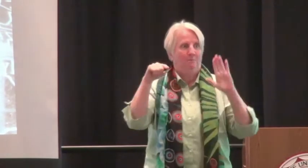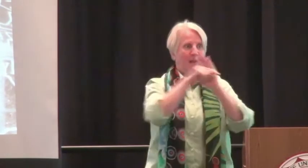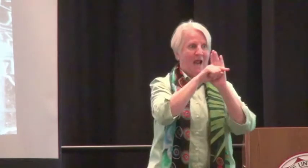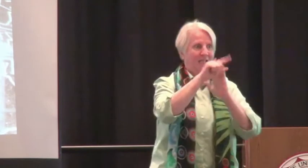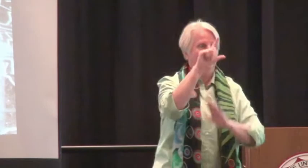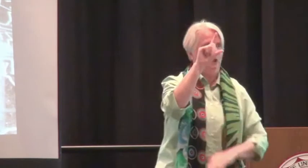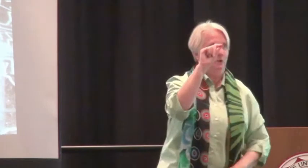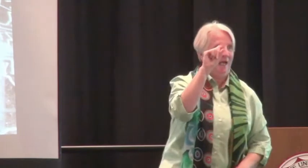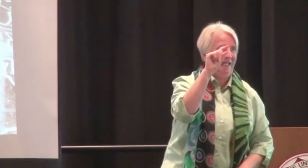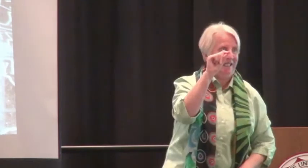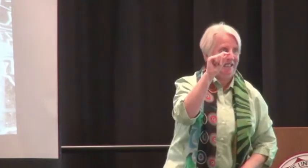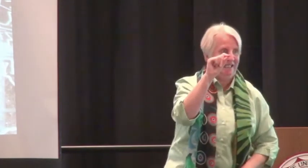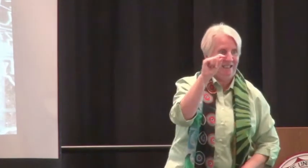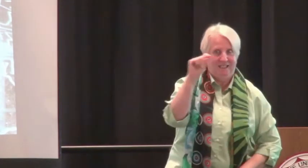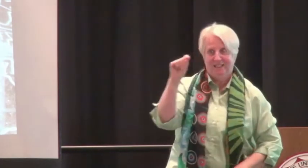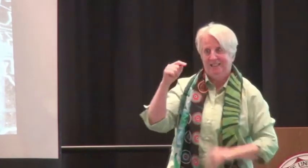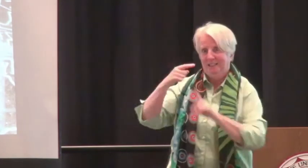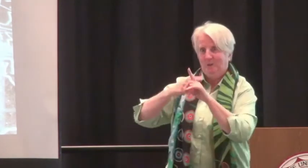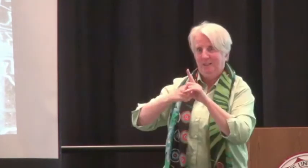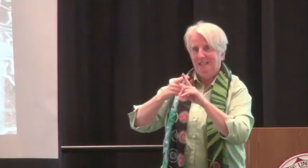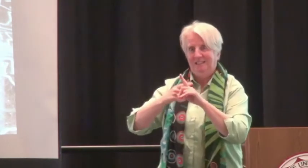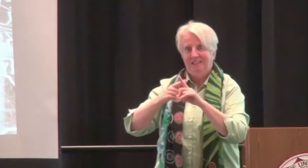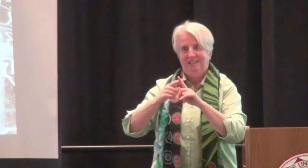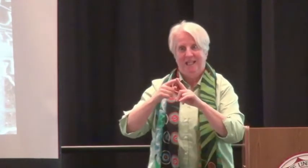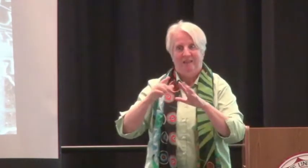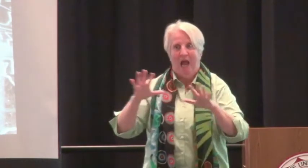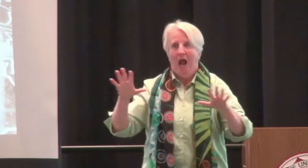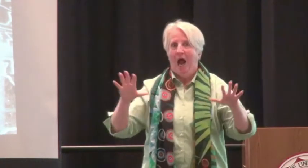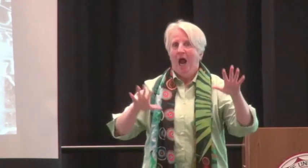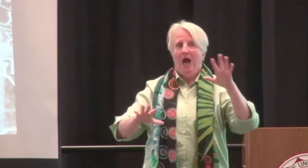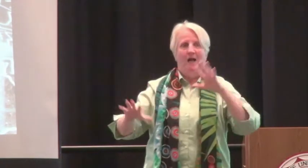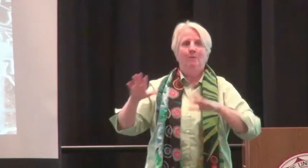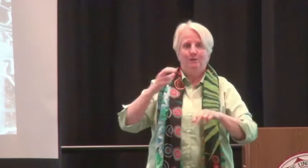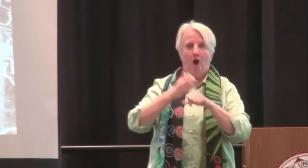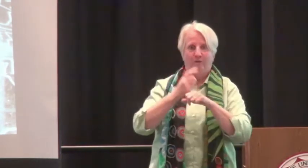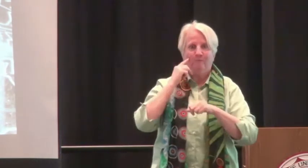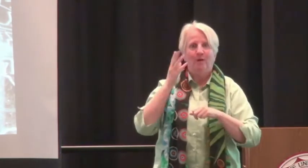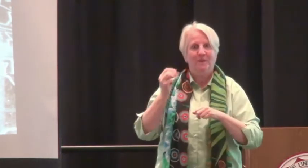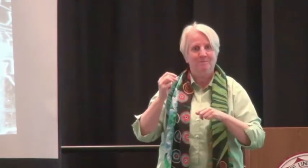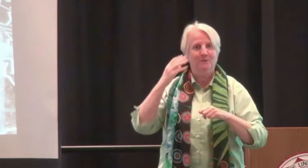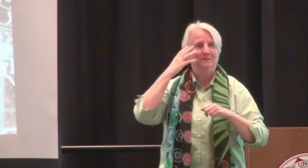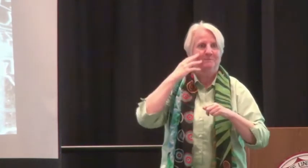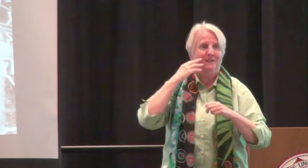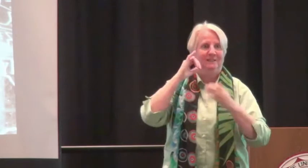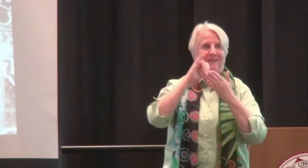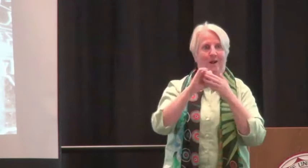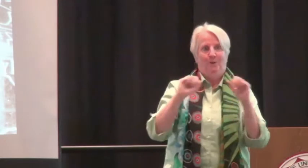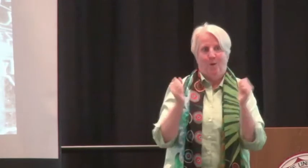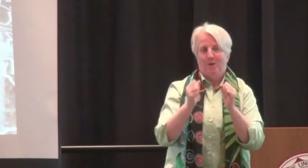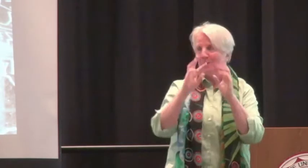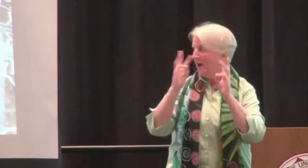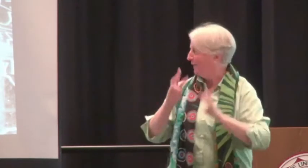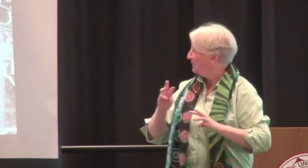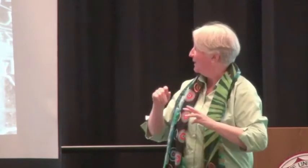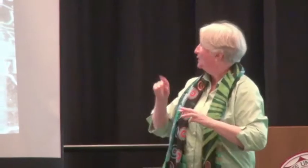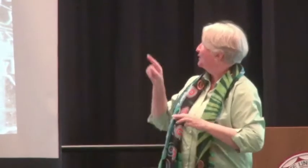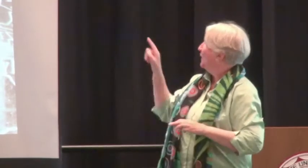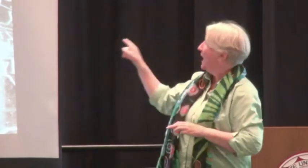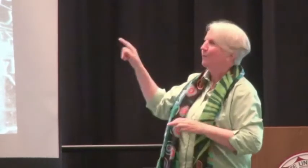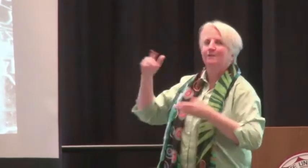And they were both shocked to experience negative 20 temperatures for the first time in their lives. It was unbelievable